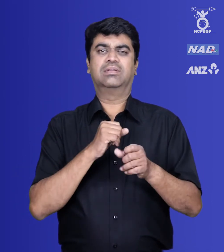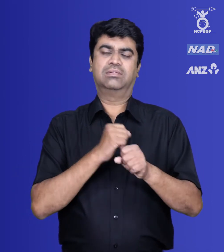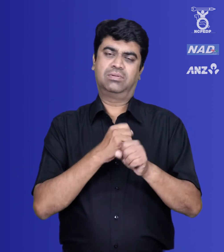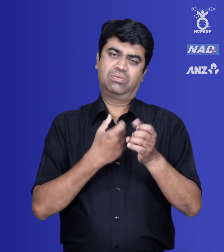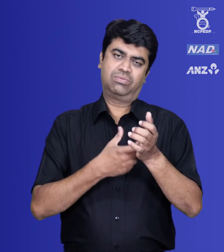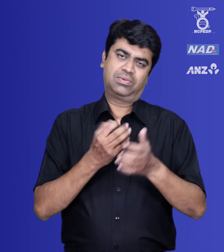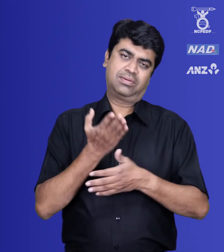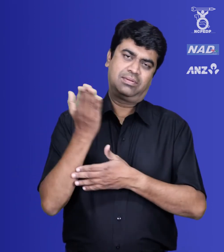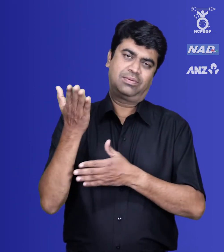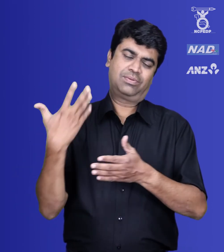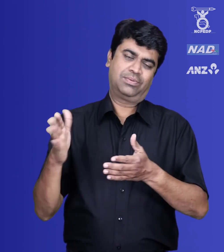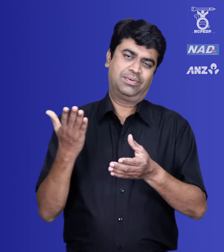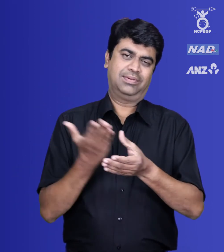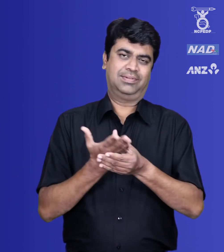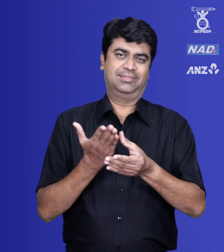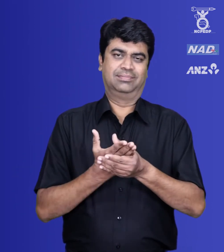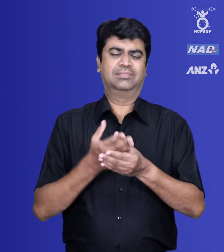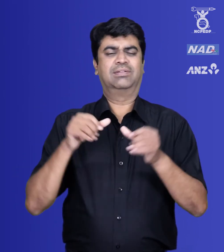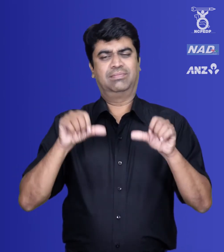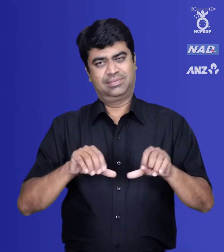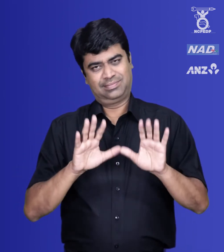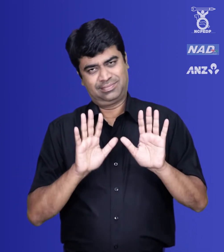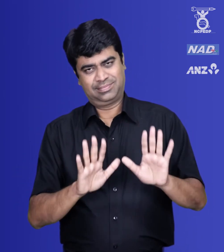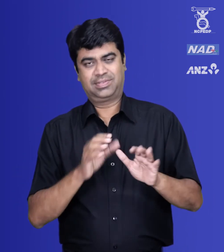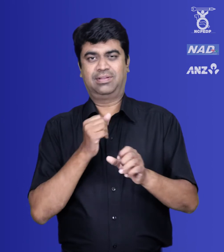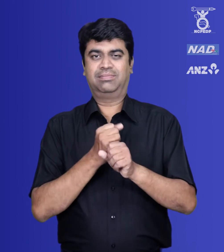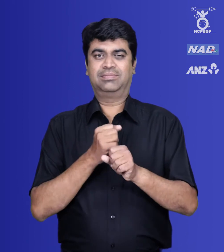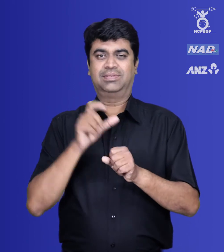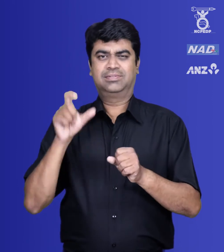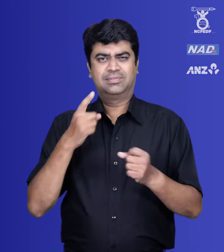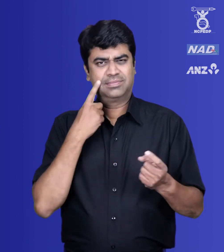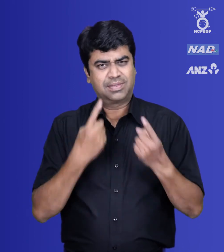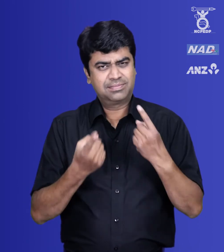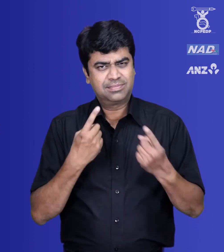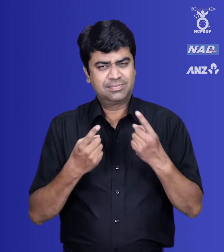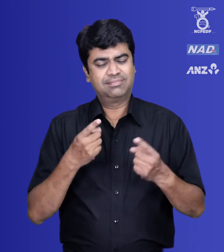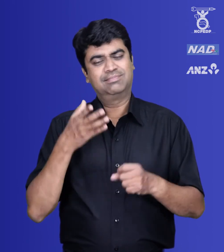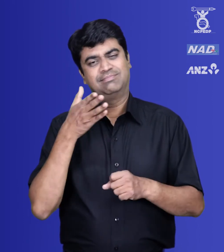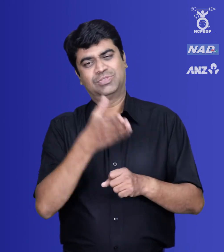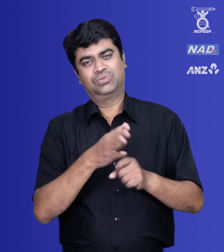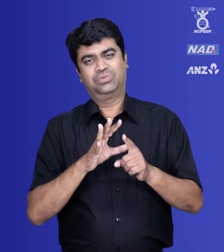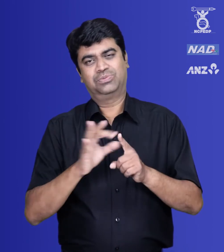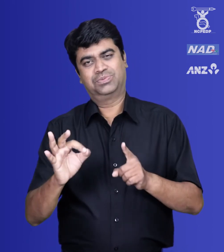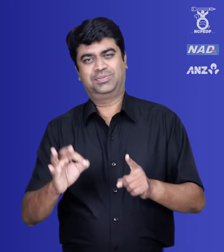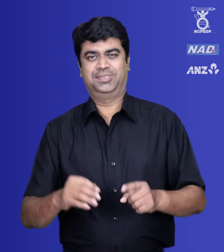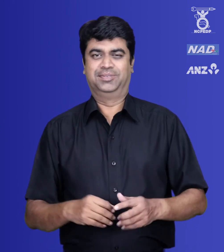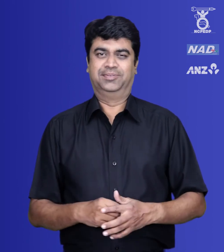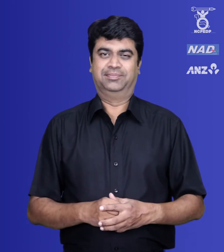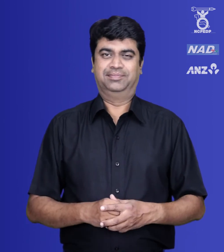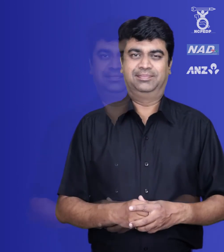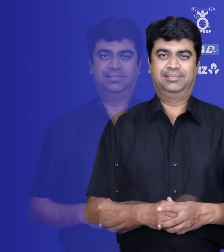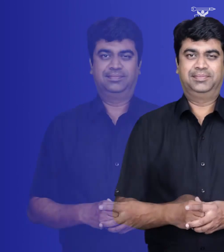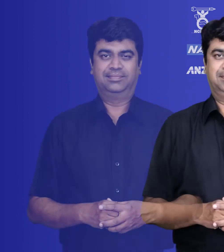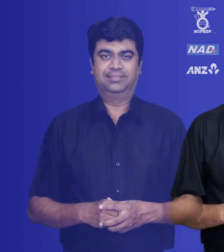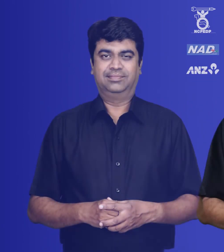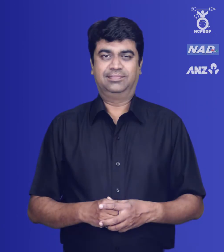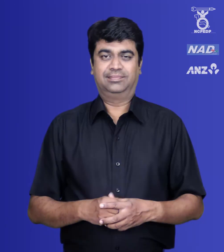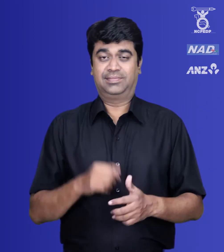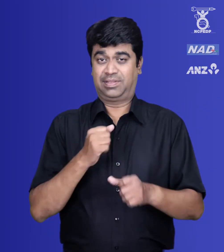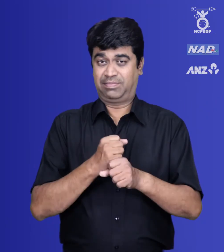grievance redressal officer who shall investigate it and shall take up the matter with the establishment for corrective action. 25 The